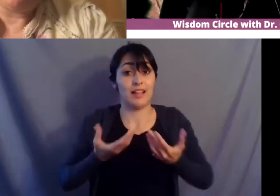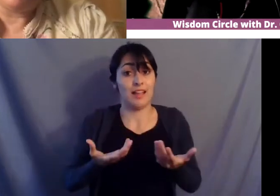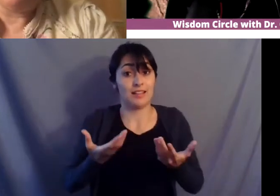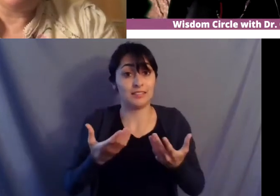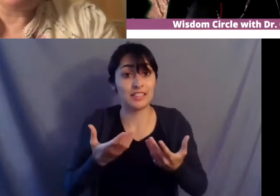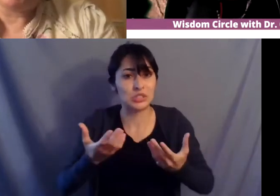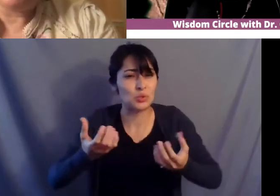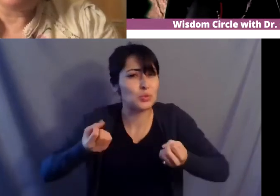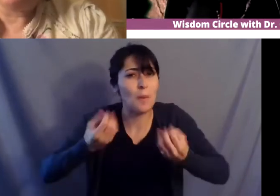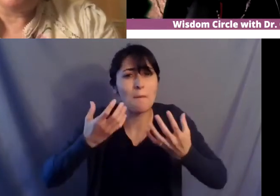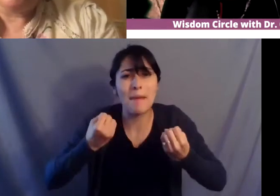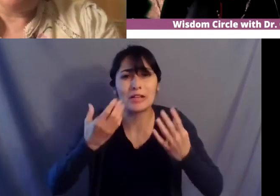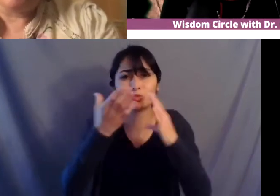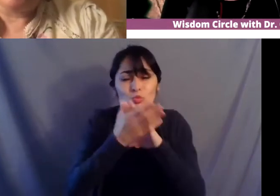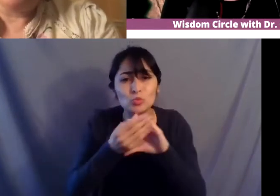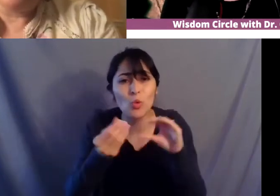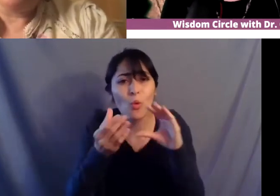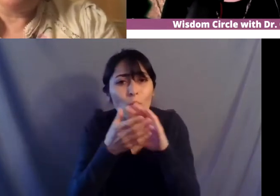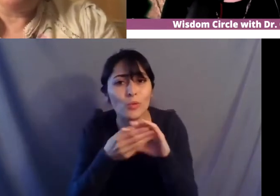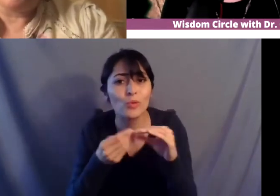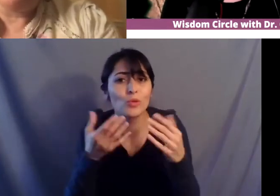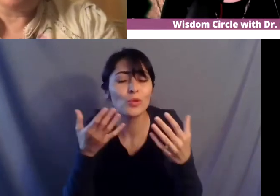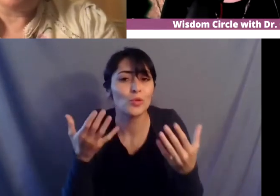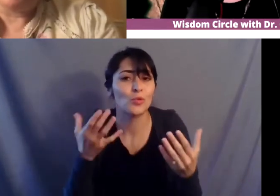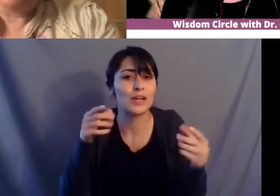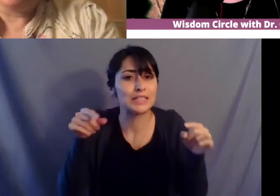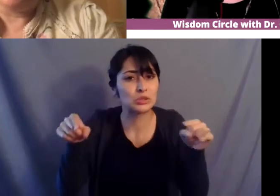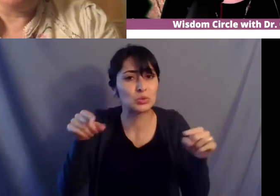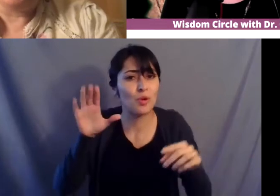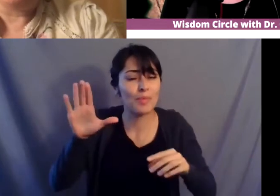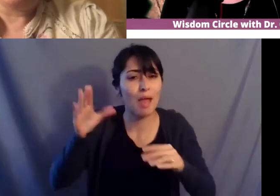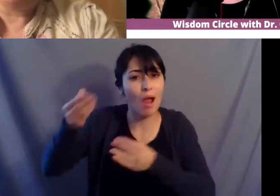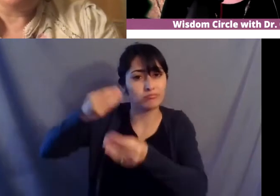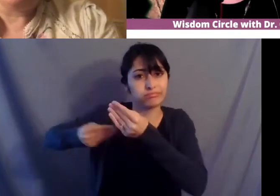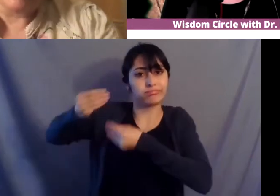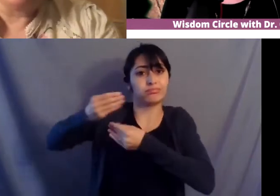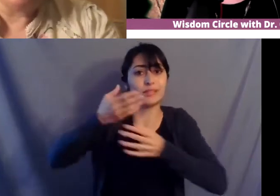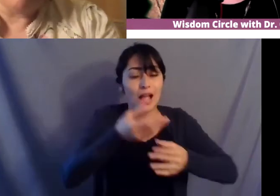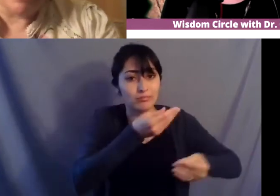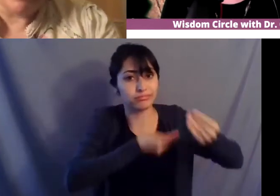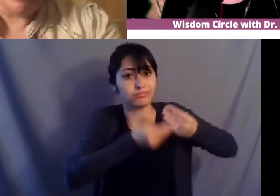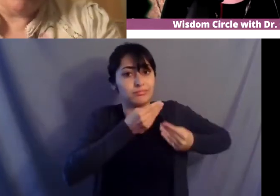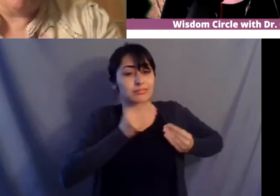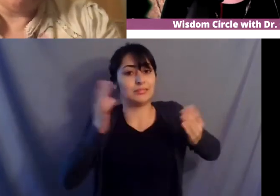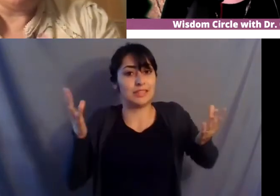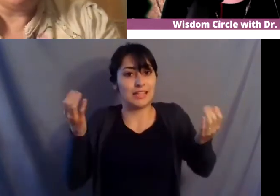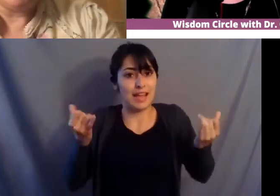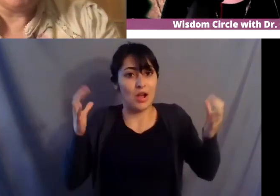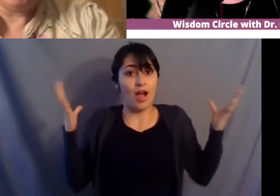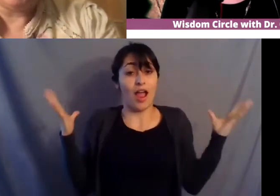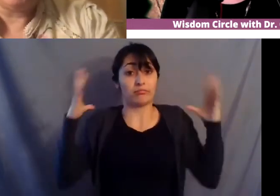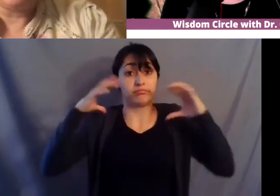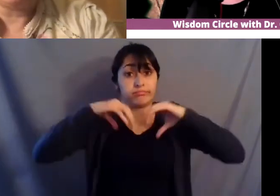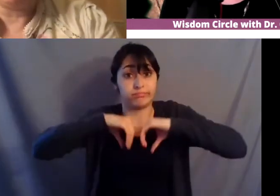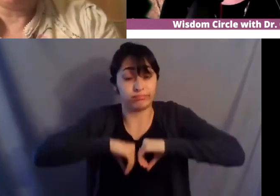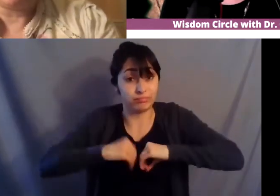many many stories of of how they knew who they were and how they transmitted that to me um so